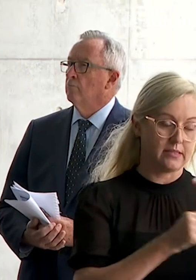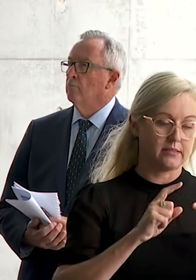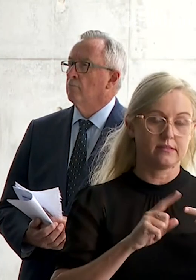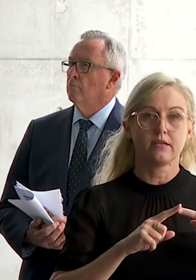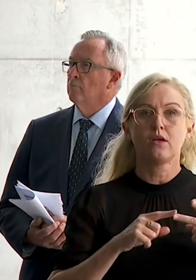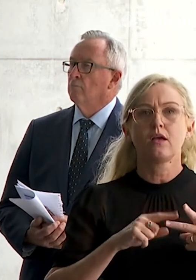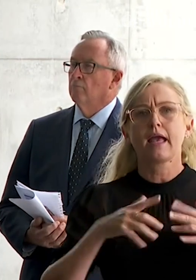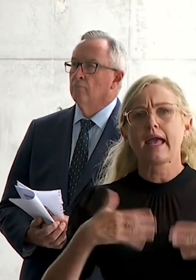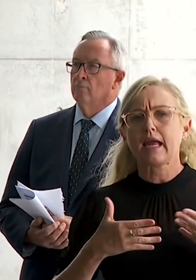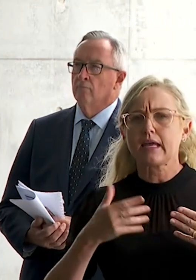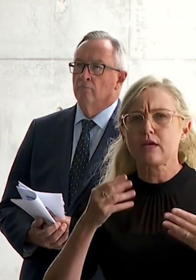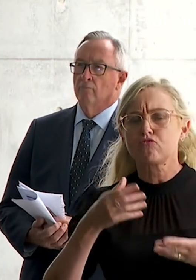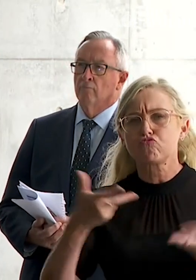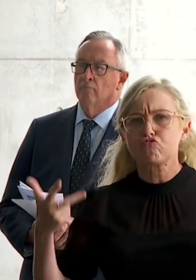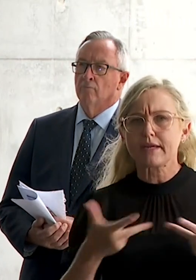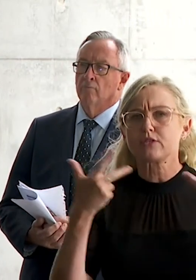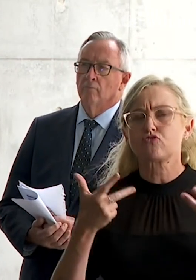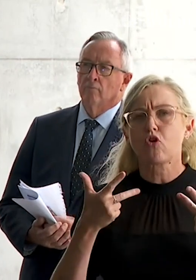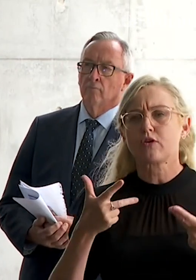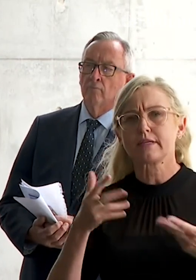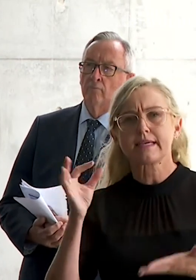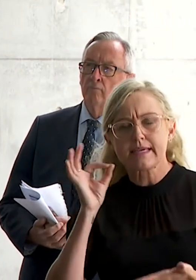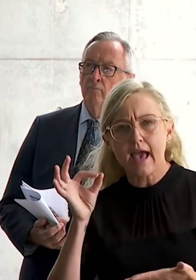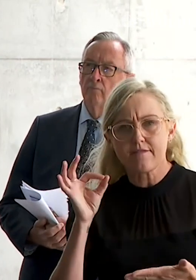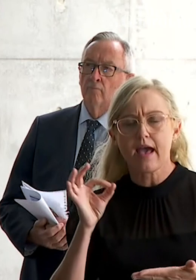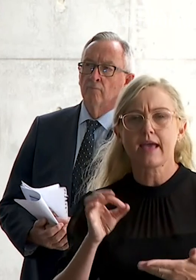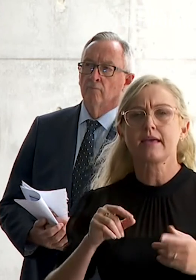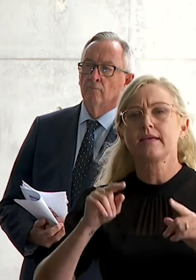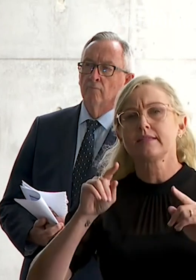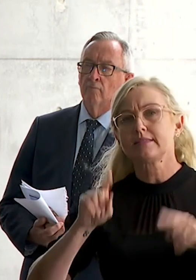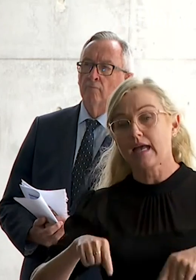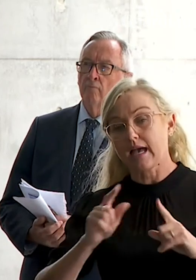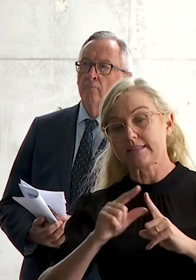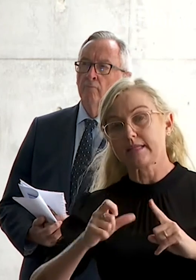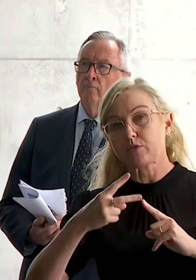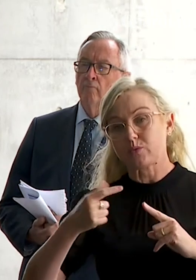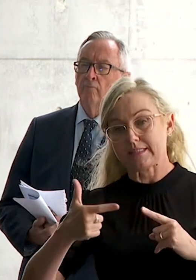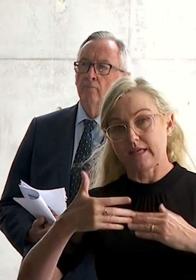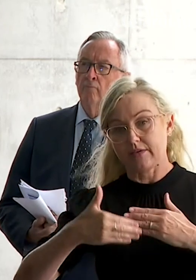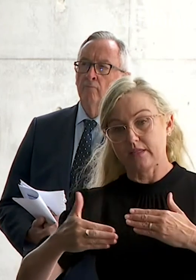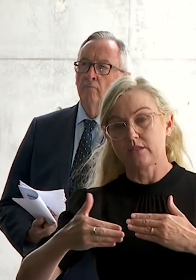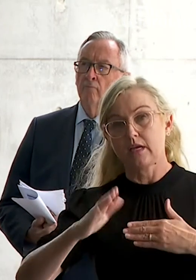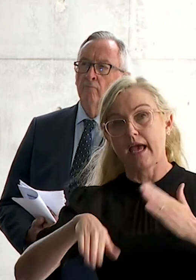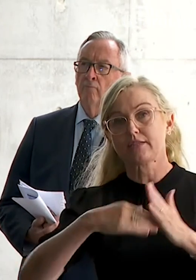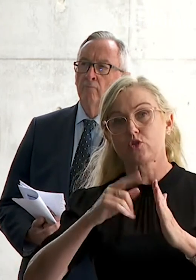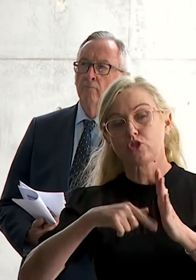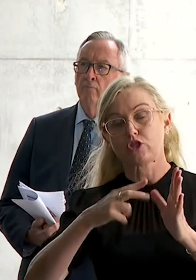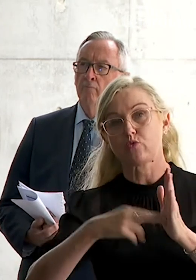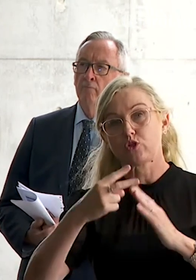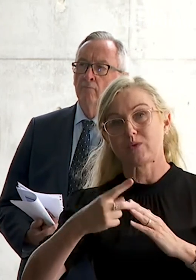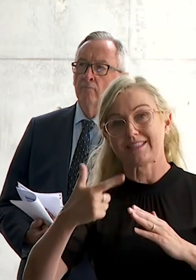venues indoors to two square metres from December 27 to January 27.